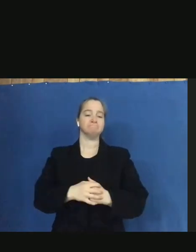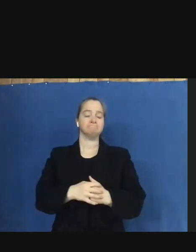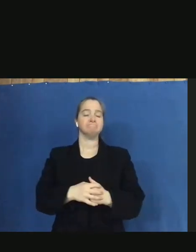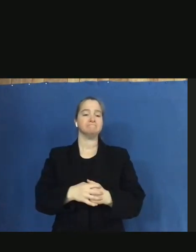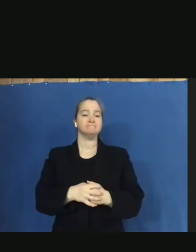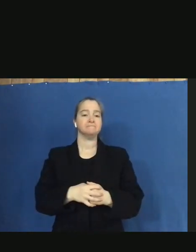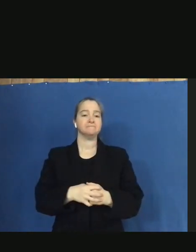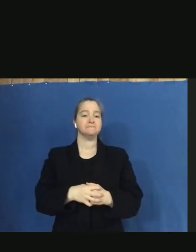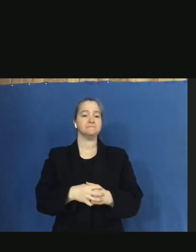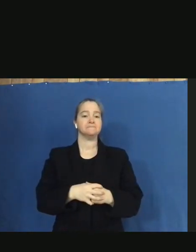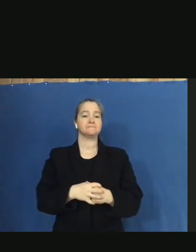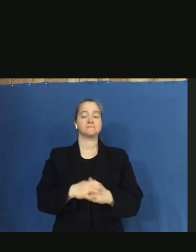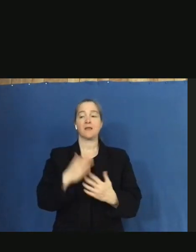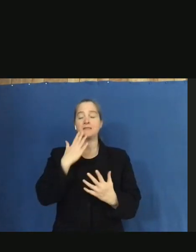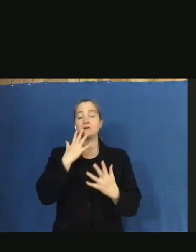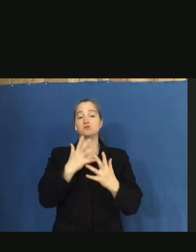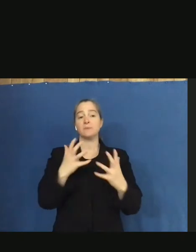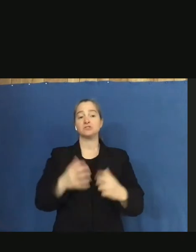Thank you so much.